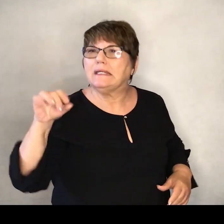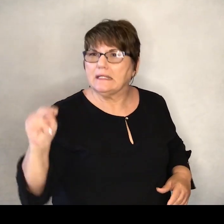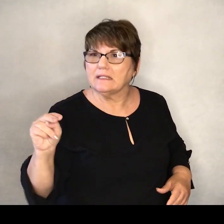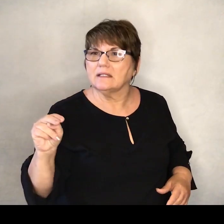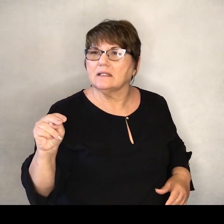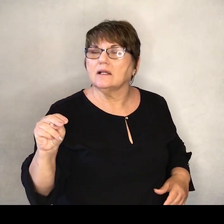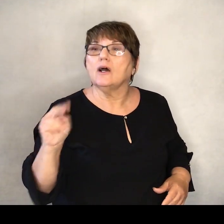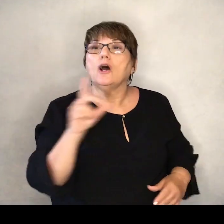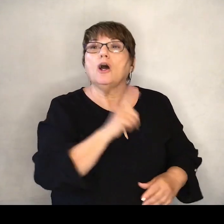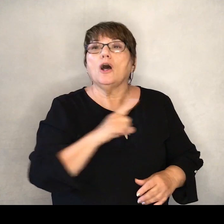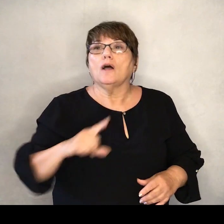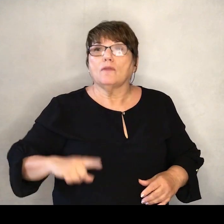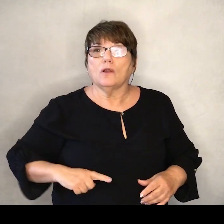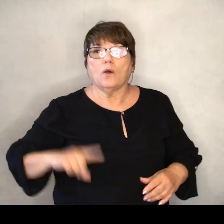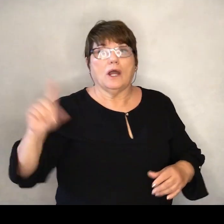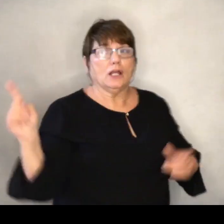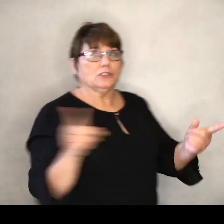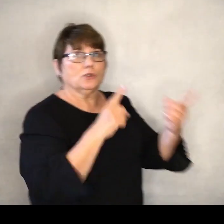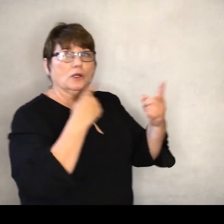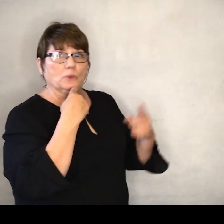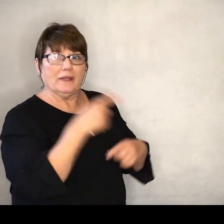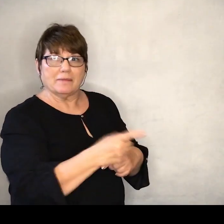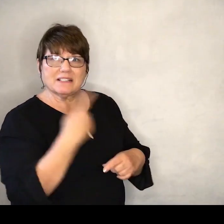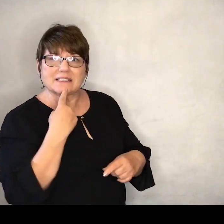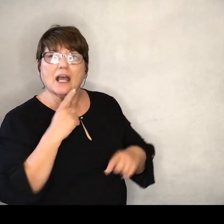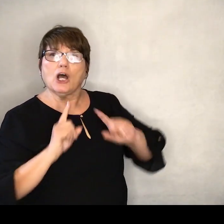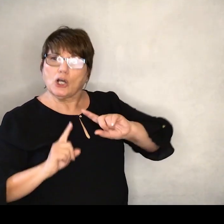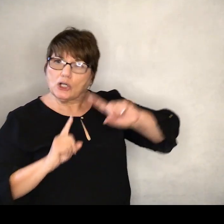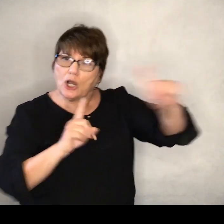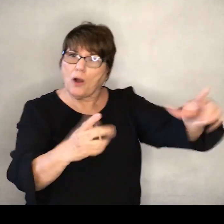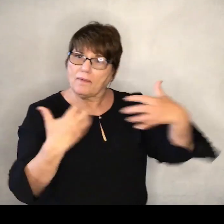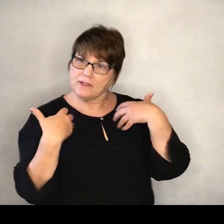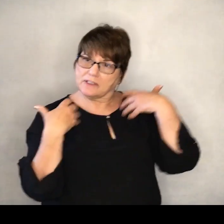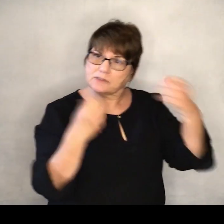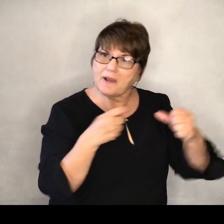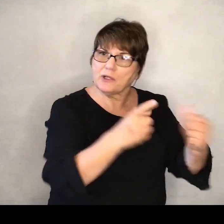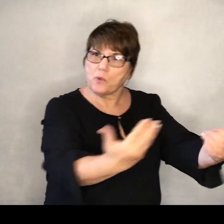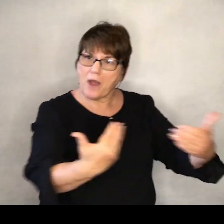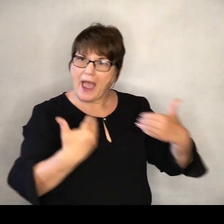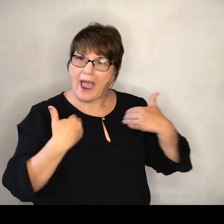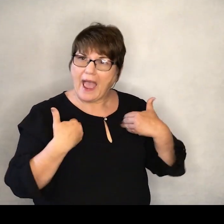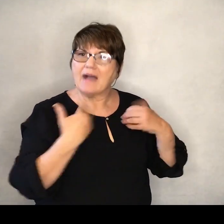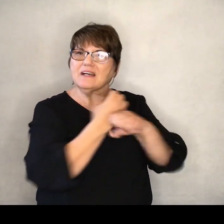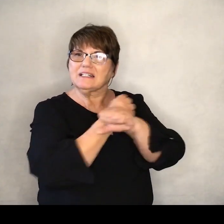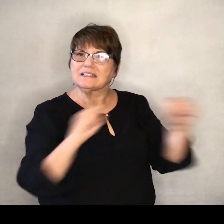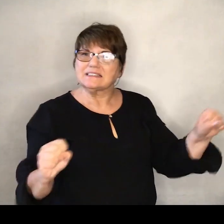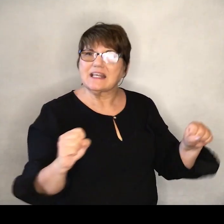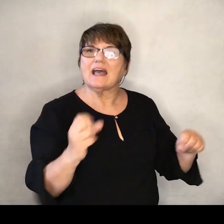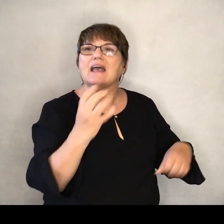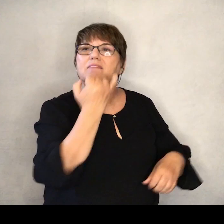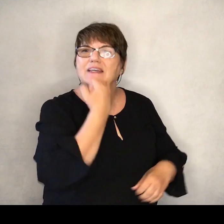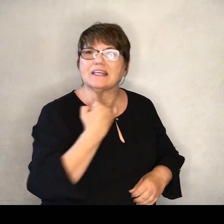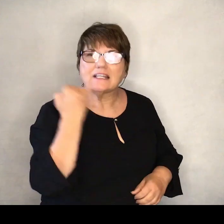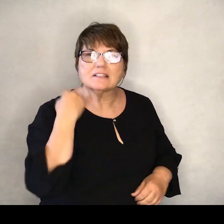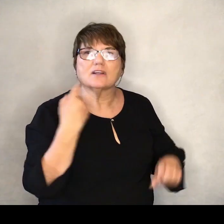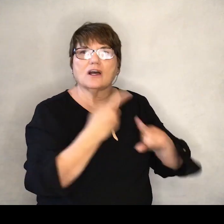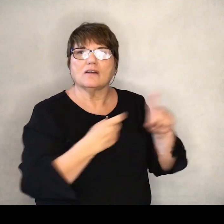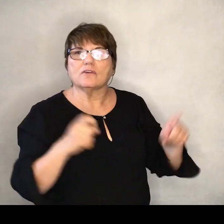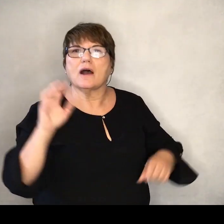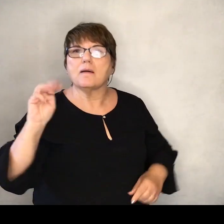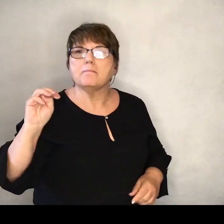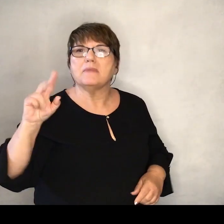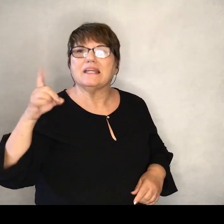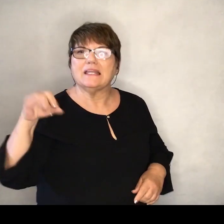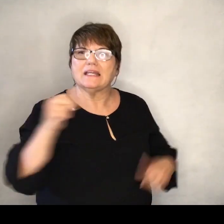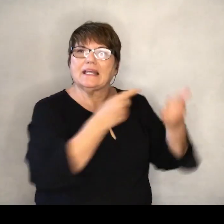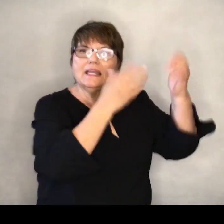The Lord turned to him and said, Go in the strength you have and save Israel out of Midian's hand.